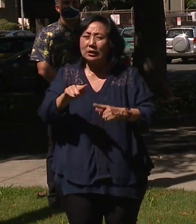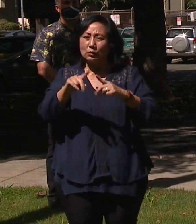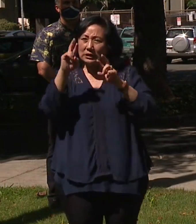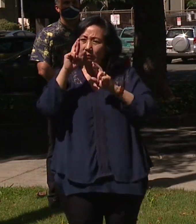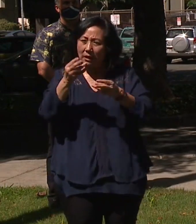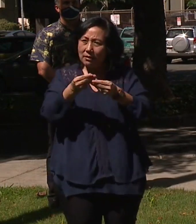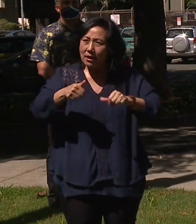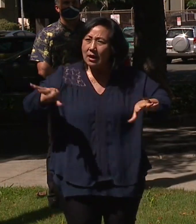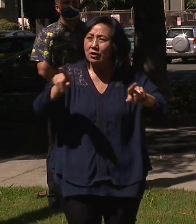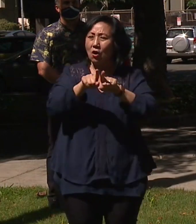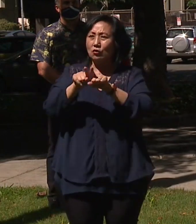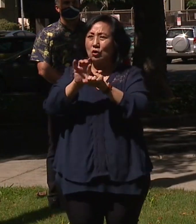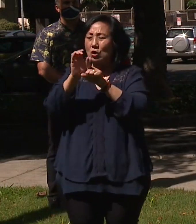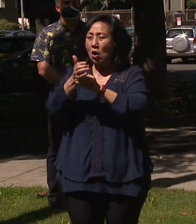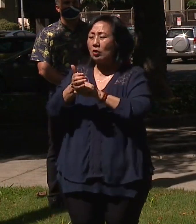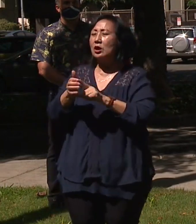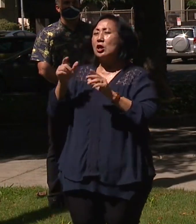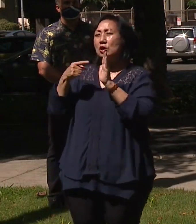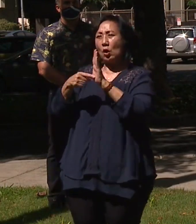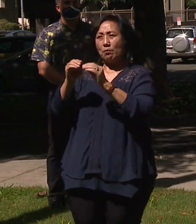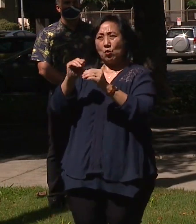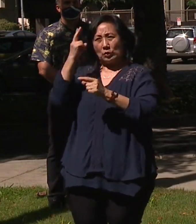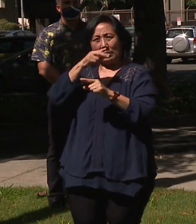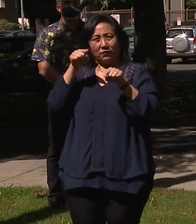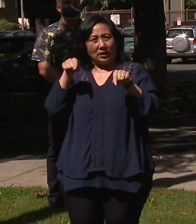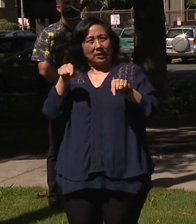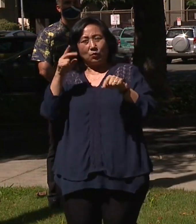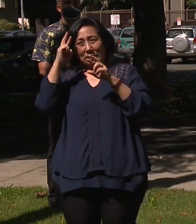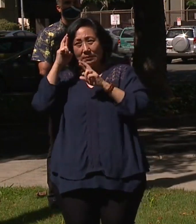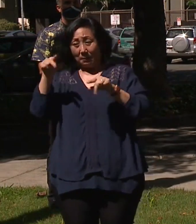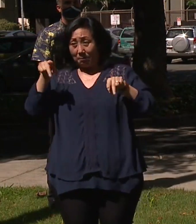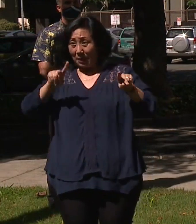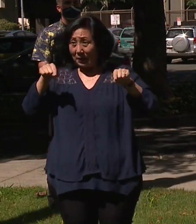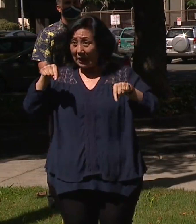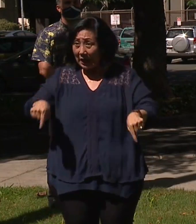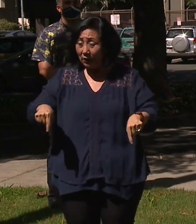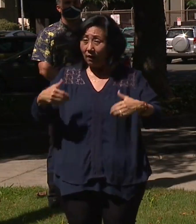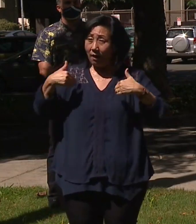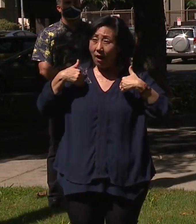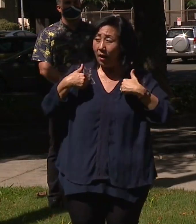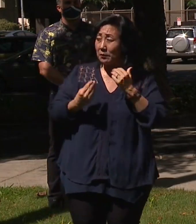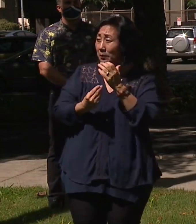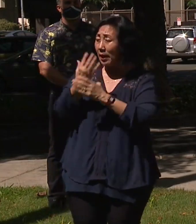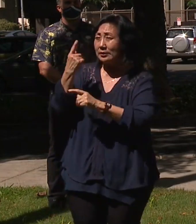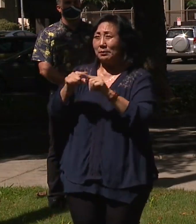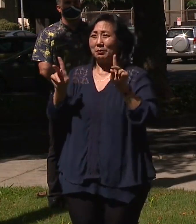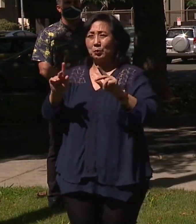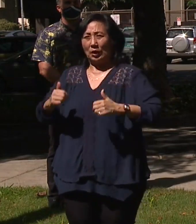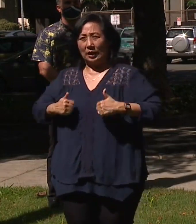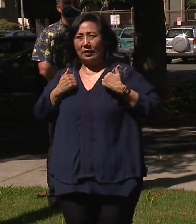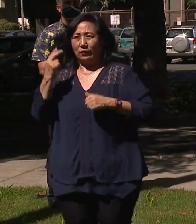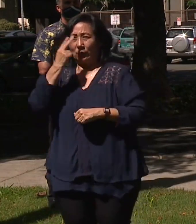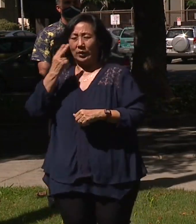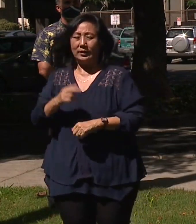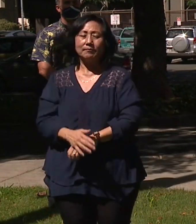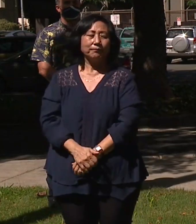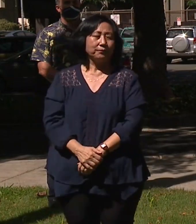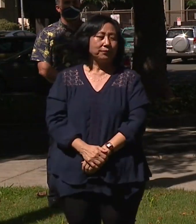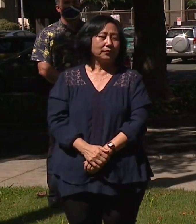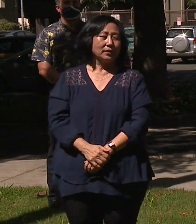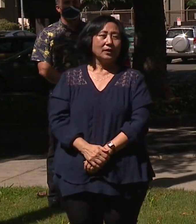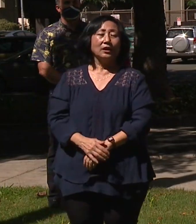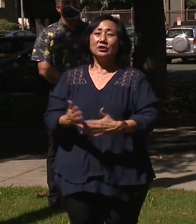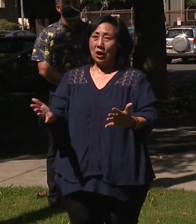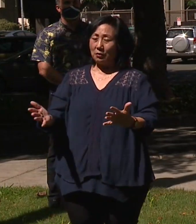and showing more respect to everyone who lives here, both the creatures, the plants and the human beings that live here. So